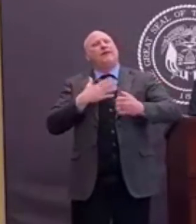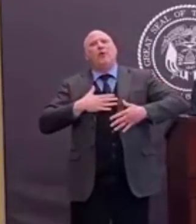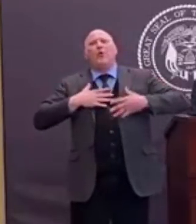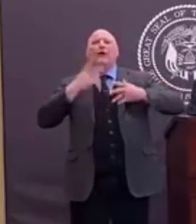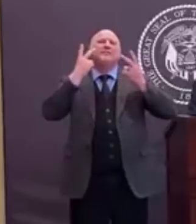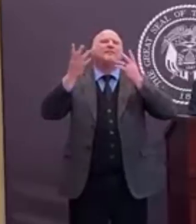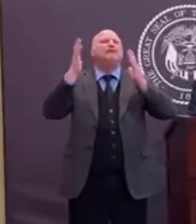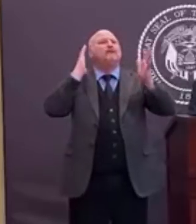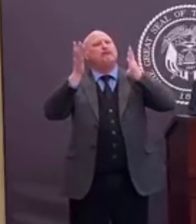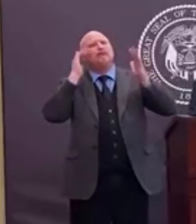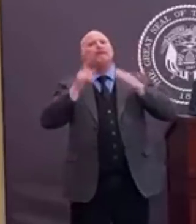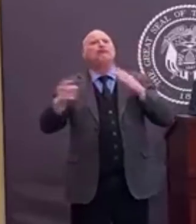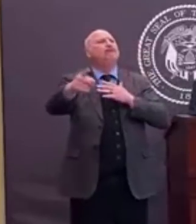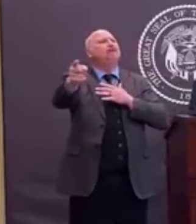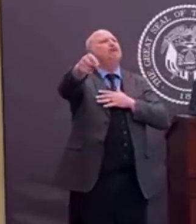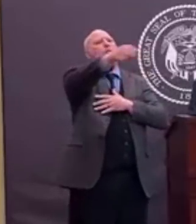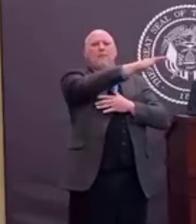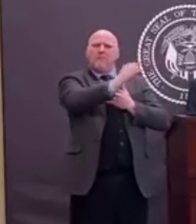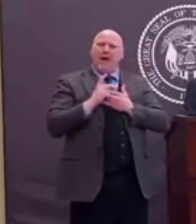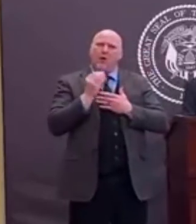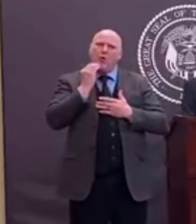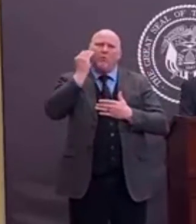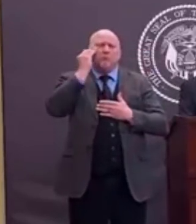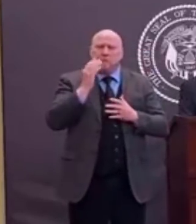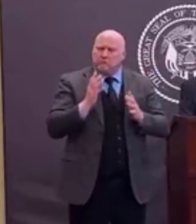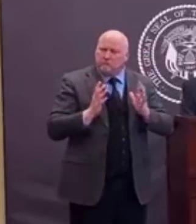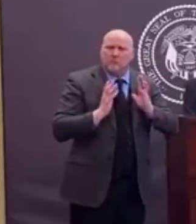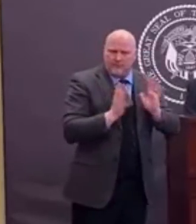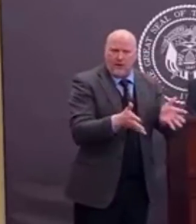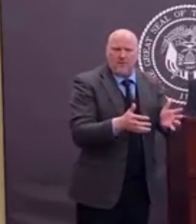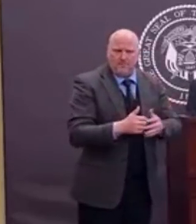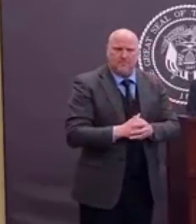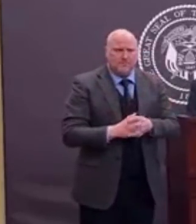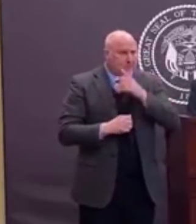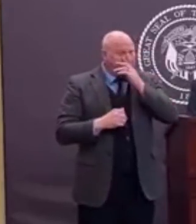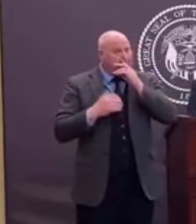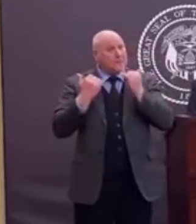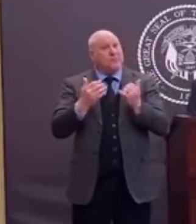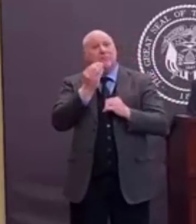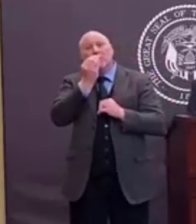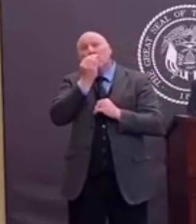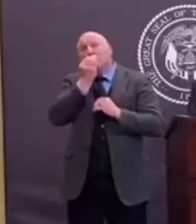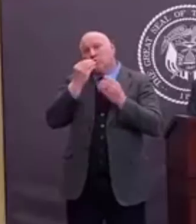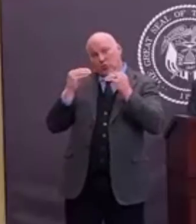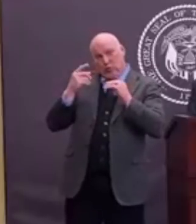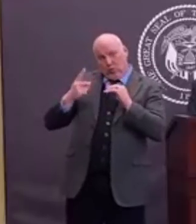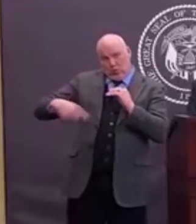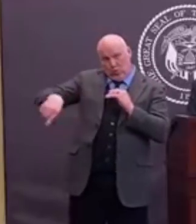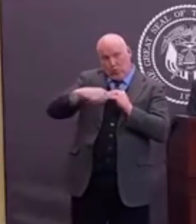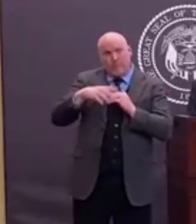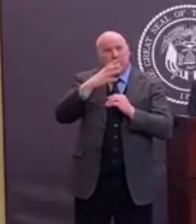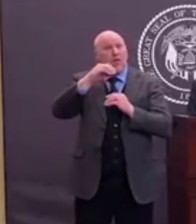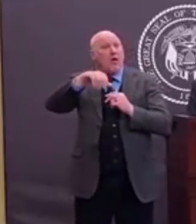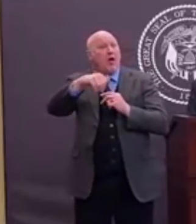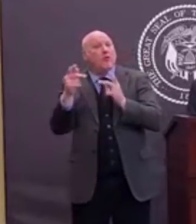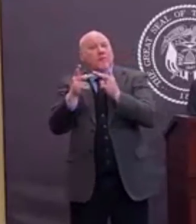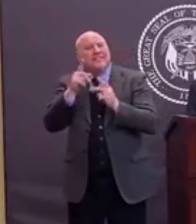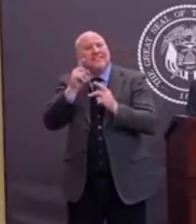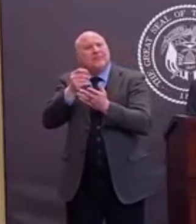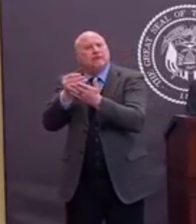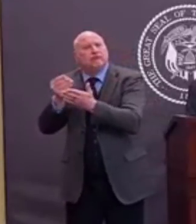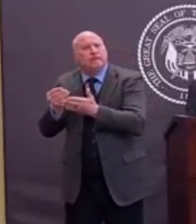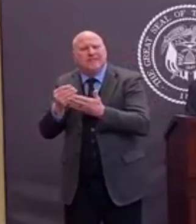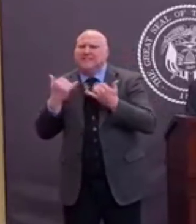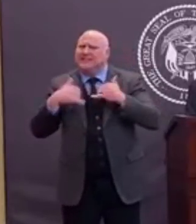We've talked about the need to obtain food. Grocery stores and other kind of shopping centers are okay, but, again, we would